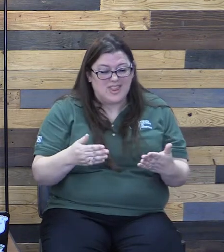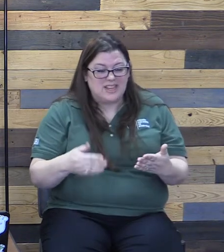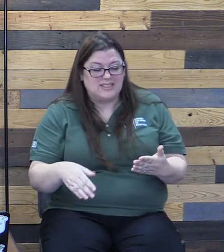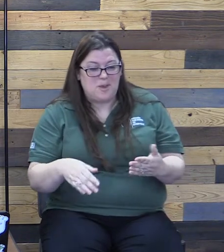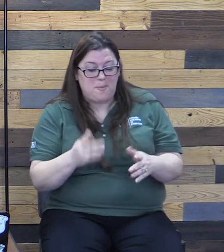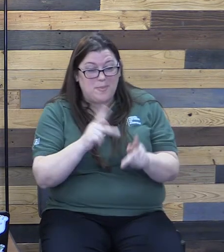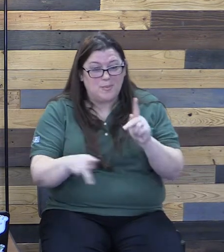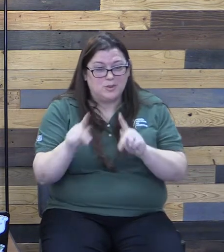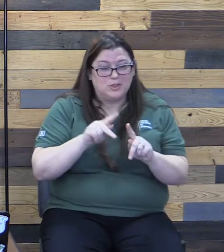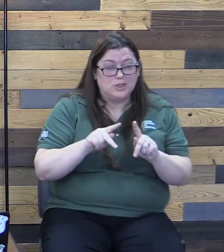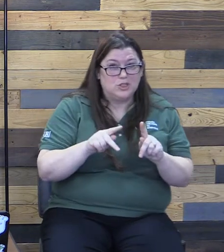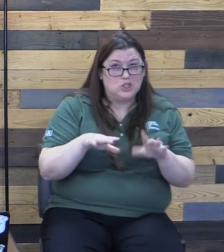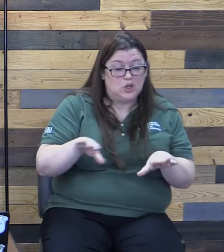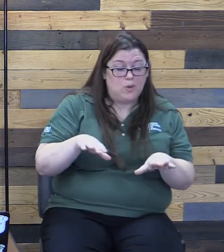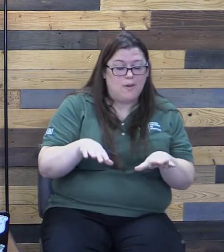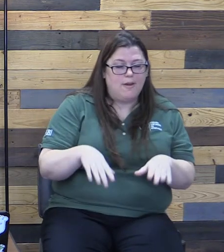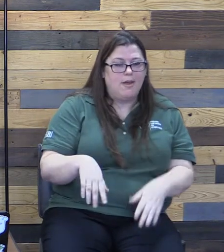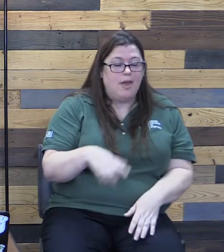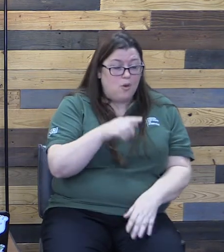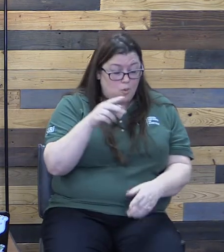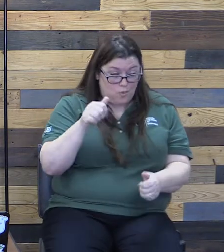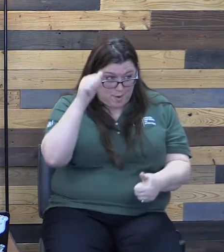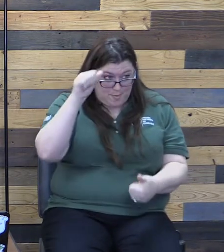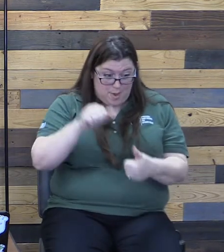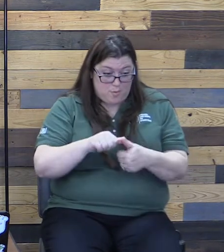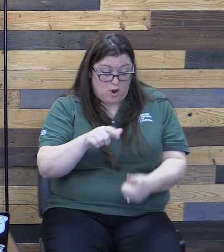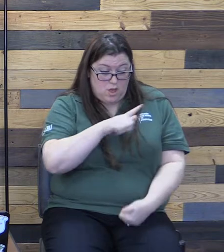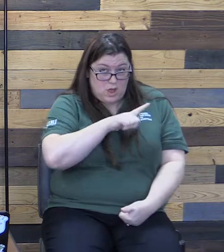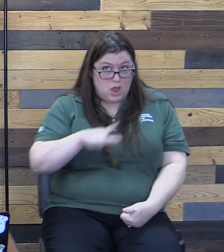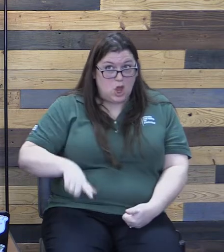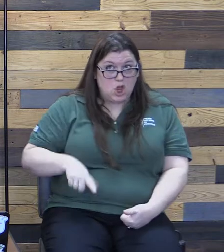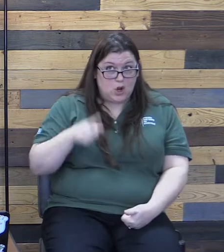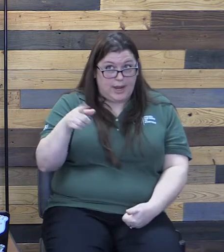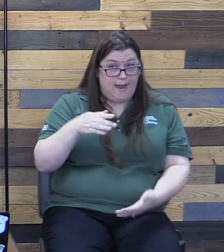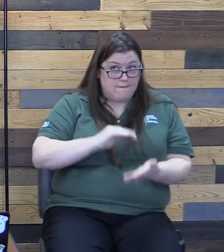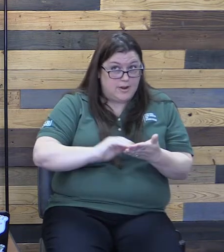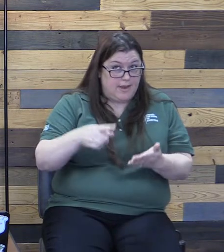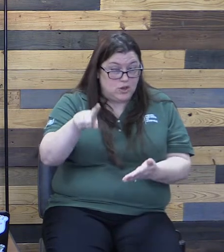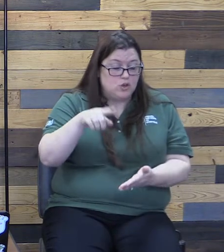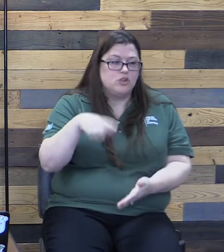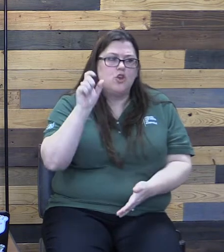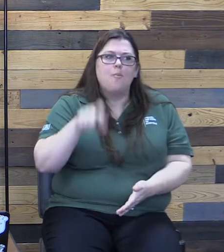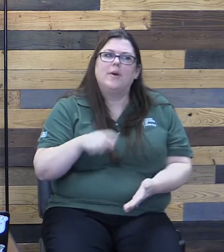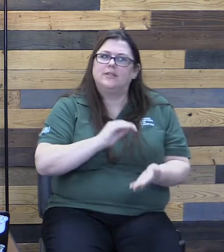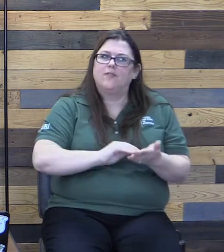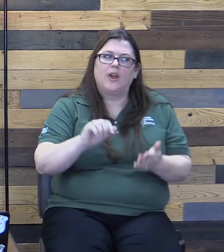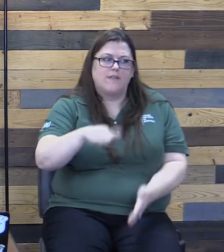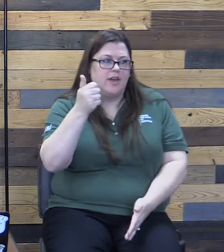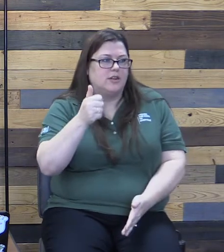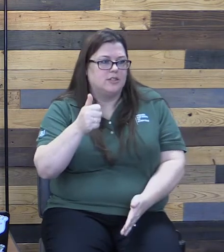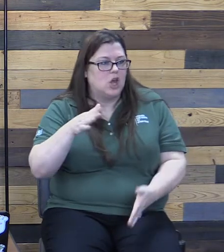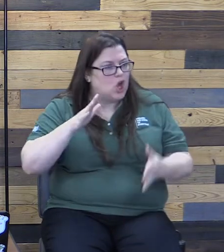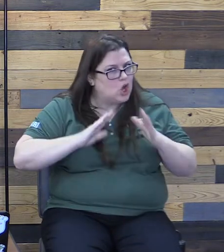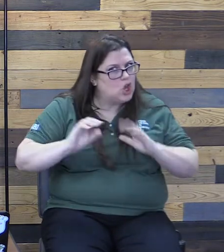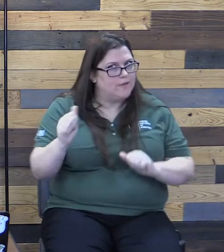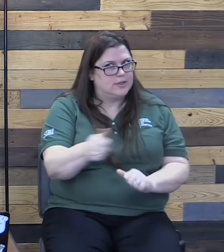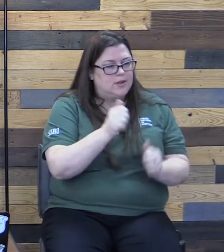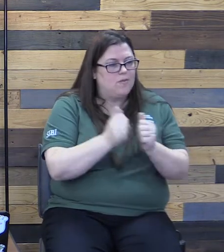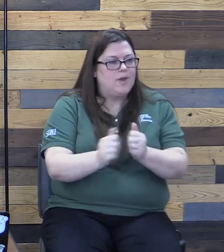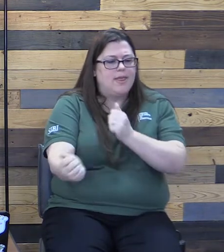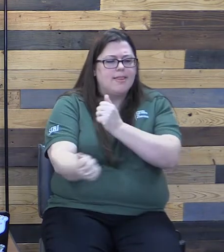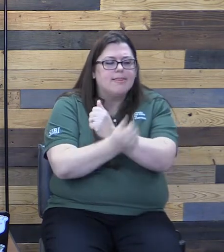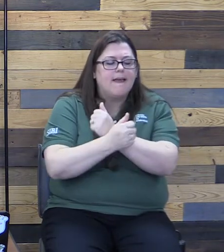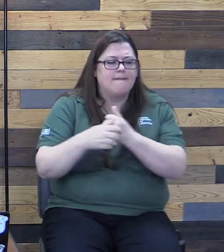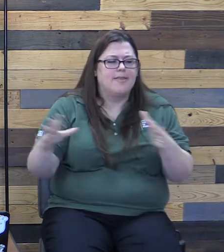you must also forgive others. Above all, clothe yourself with love, which binds us together in perfect harmony.